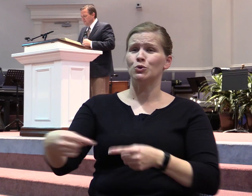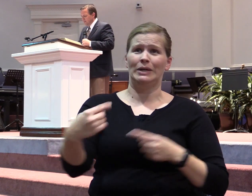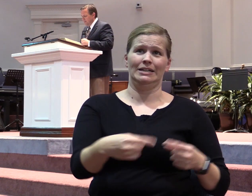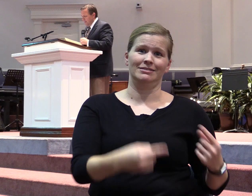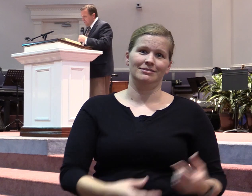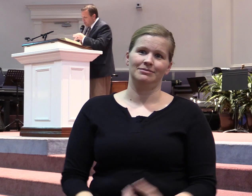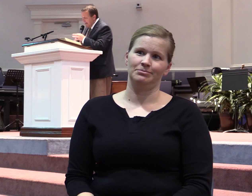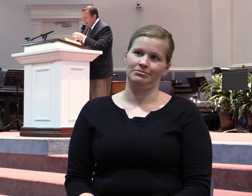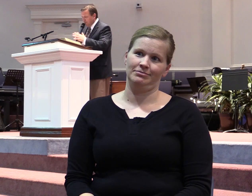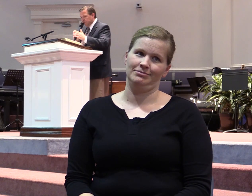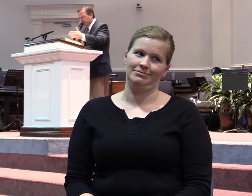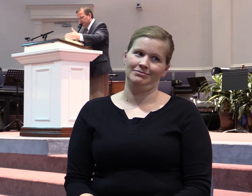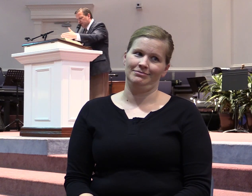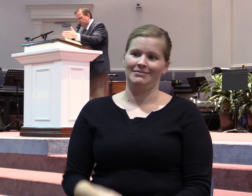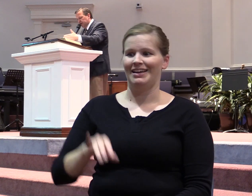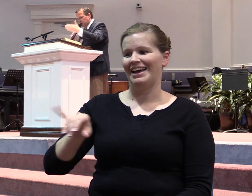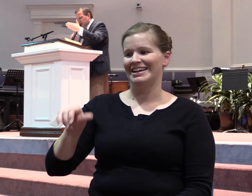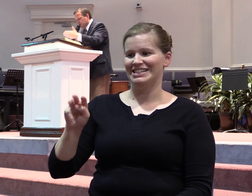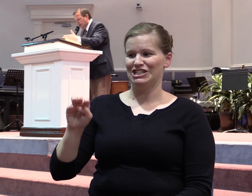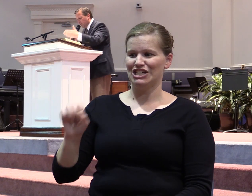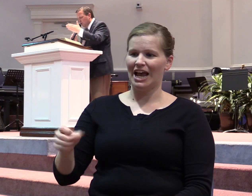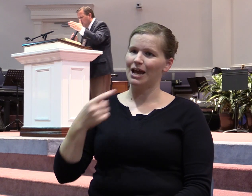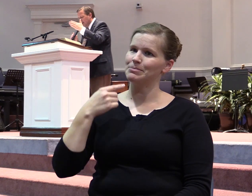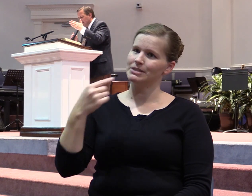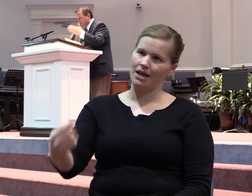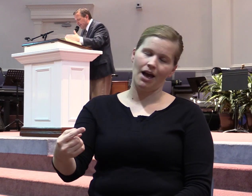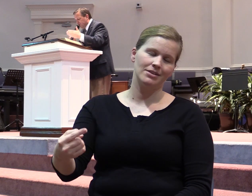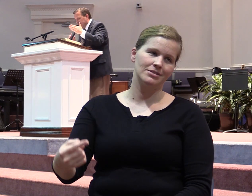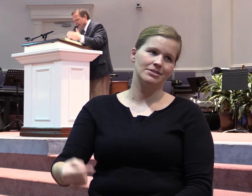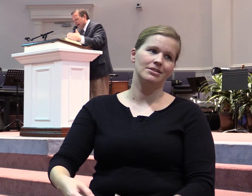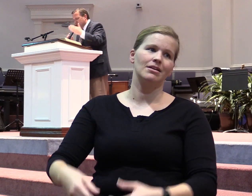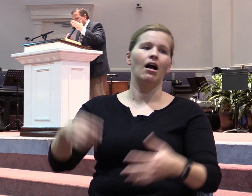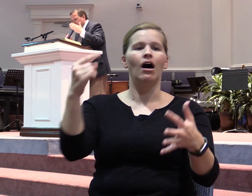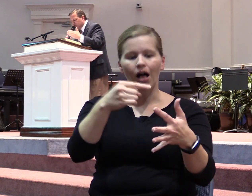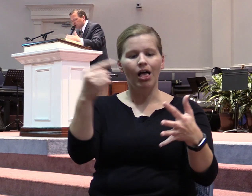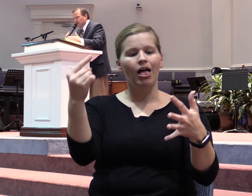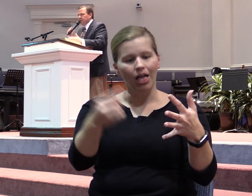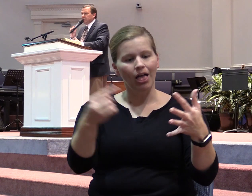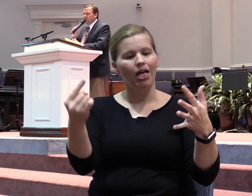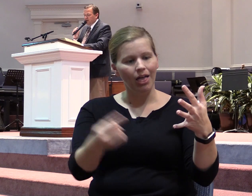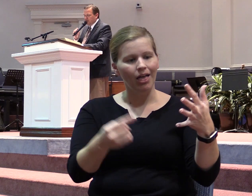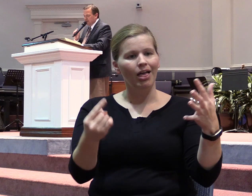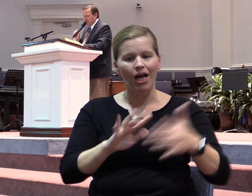And James begins to mention several different kinds of disagreements among the saints.